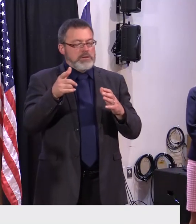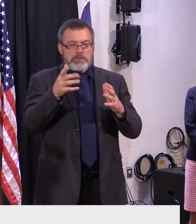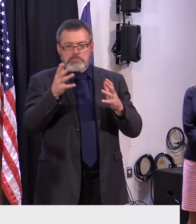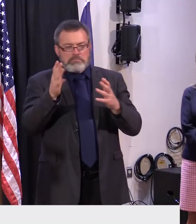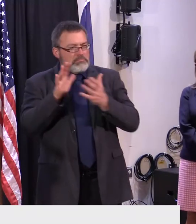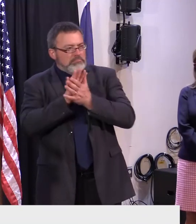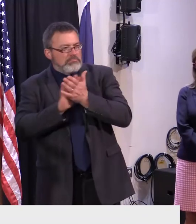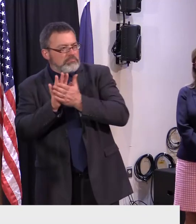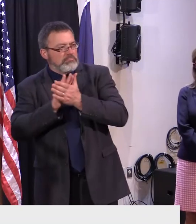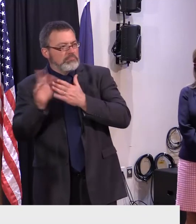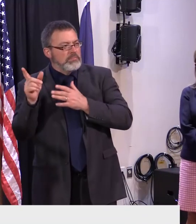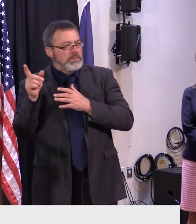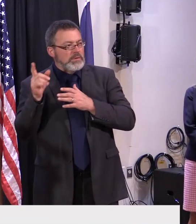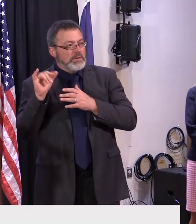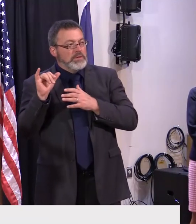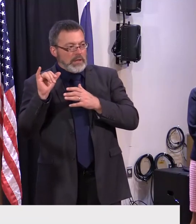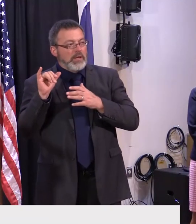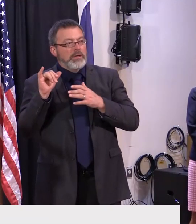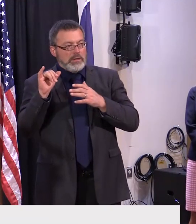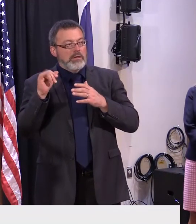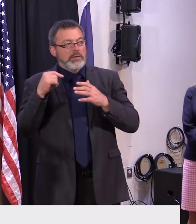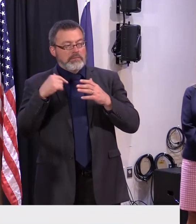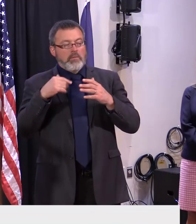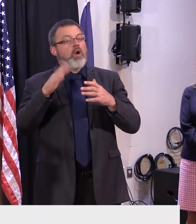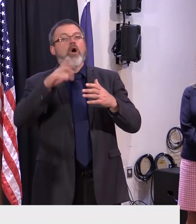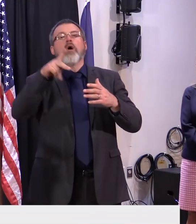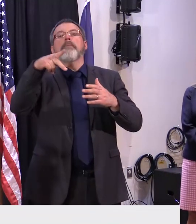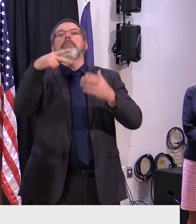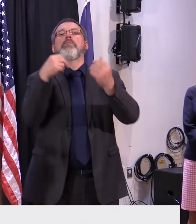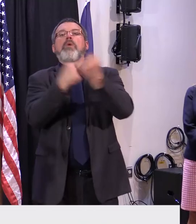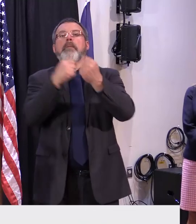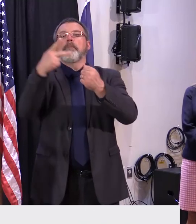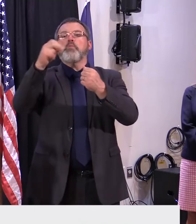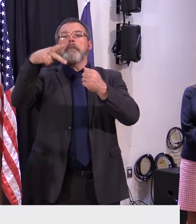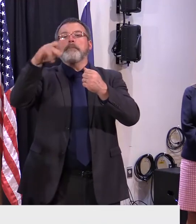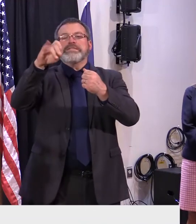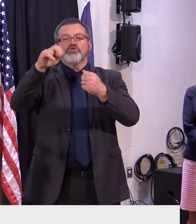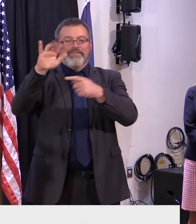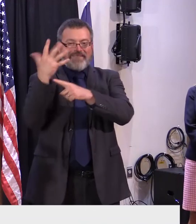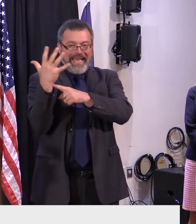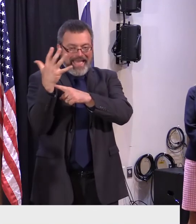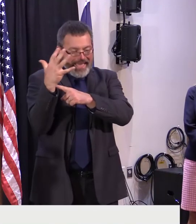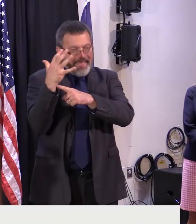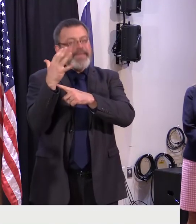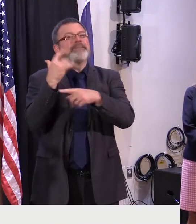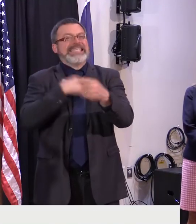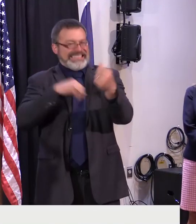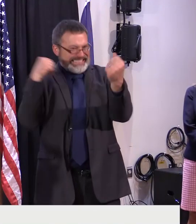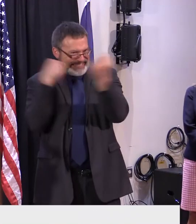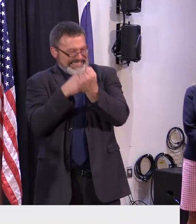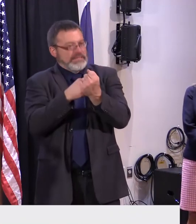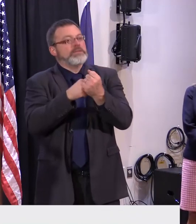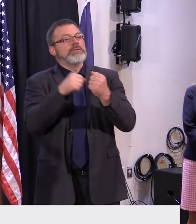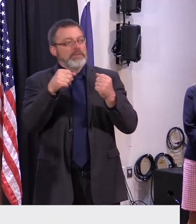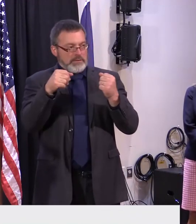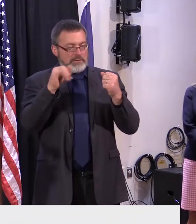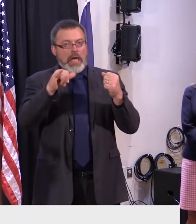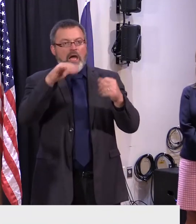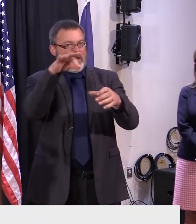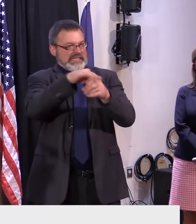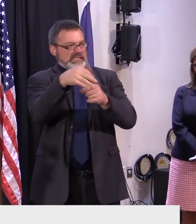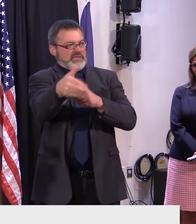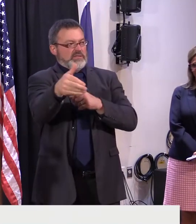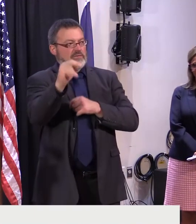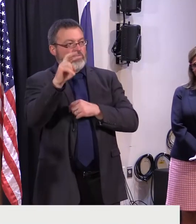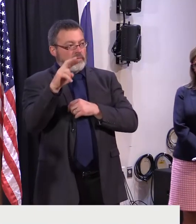constitution and i don't believe that they have the votes to pass that in congress do you think the government has any